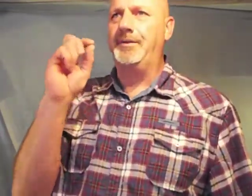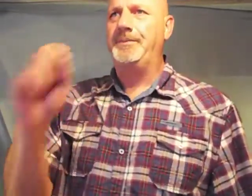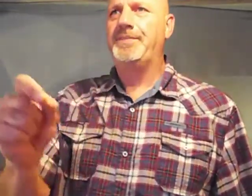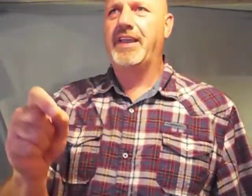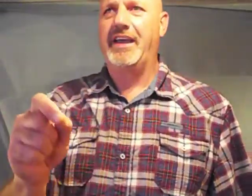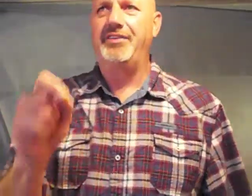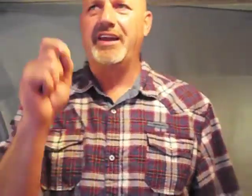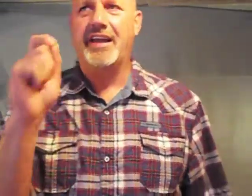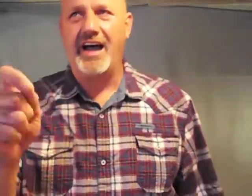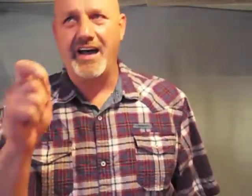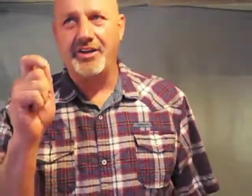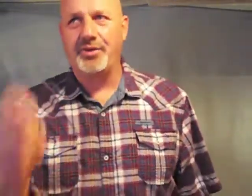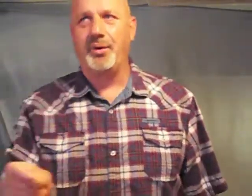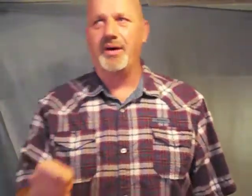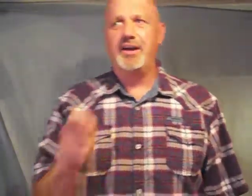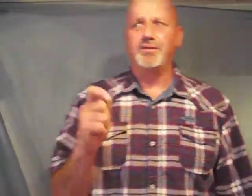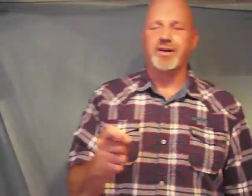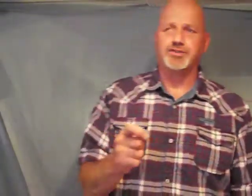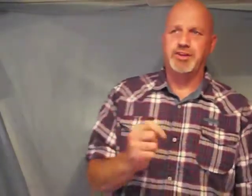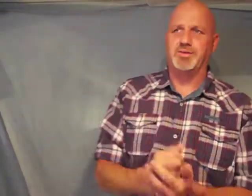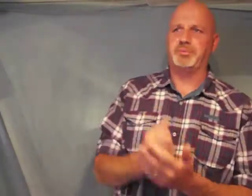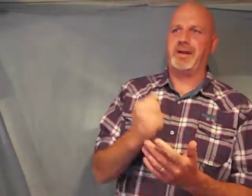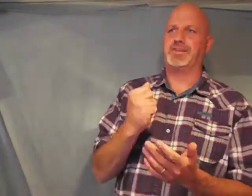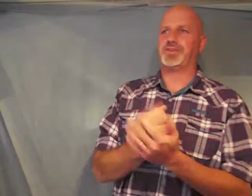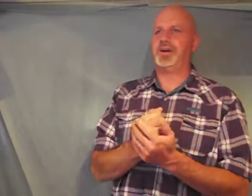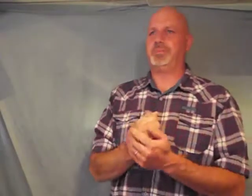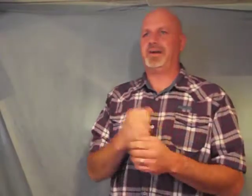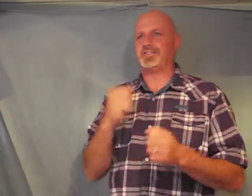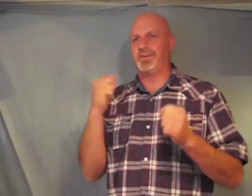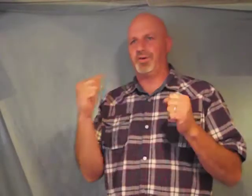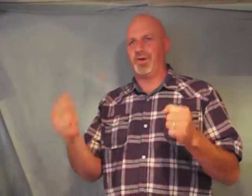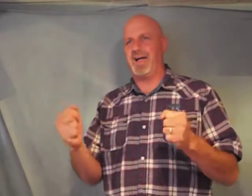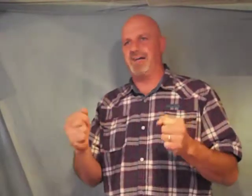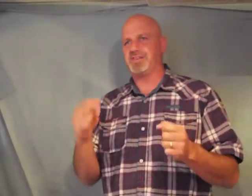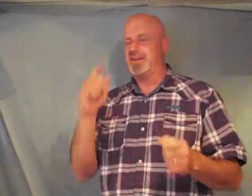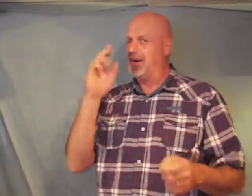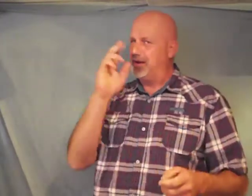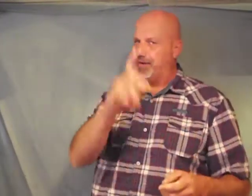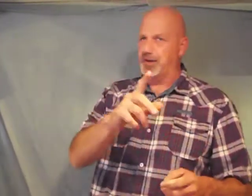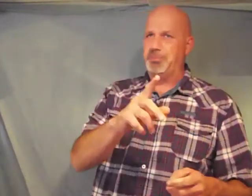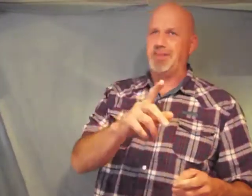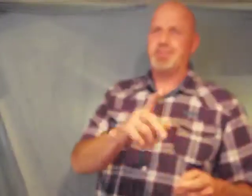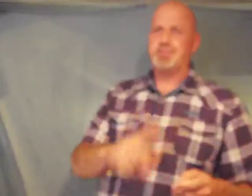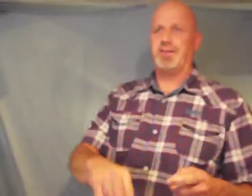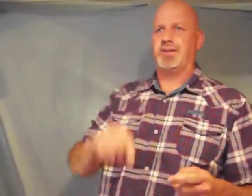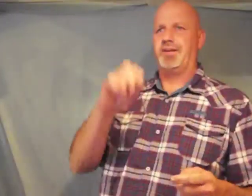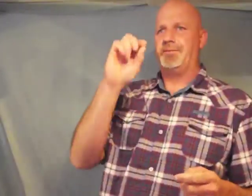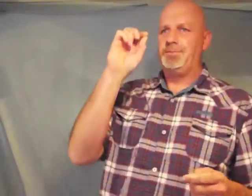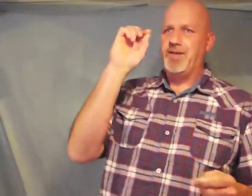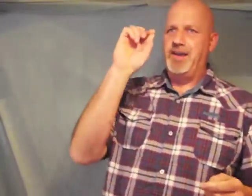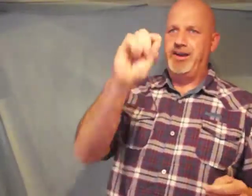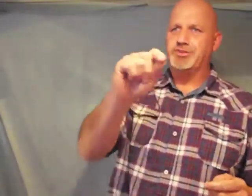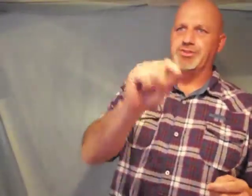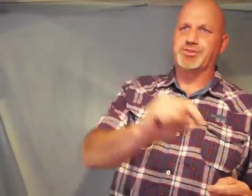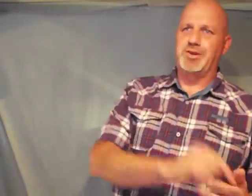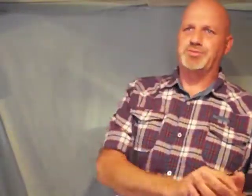giving God authority over our children parents grandparents and our lives talked about this earlier here's the scripture